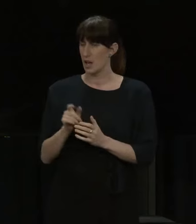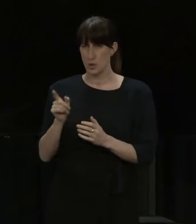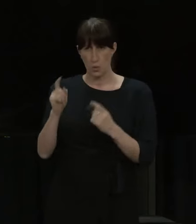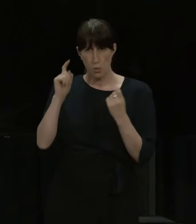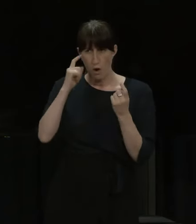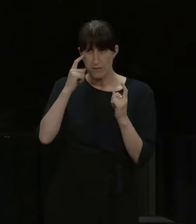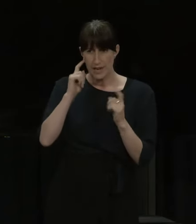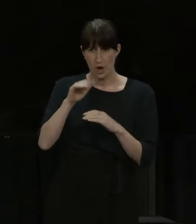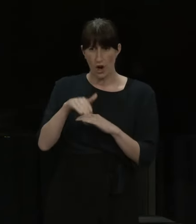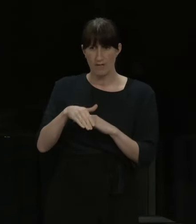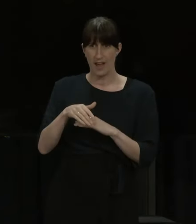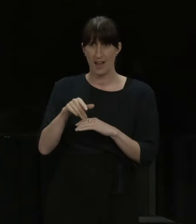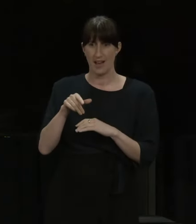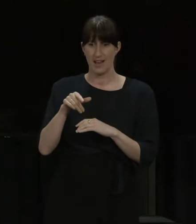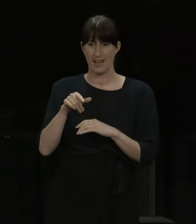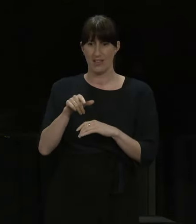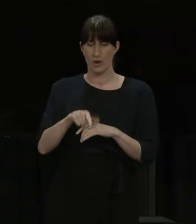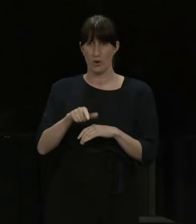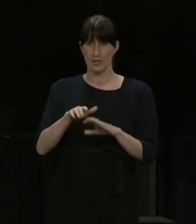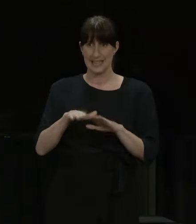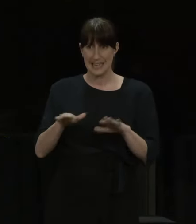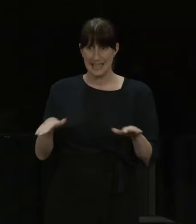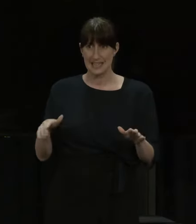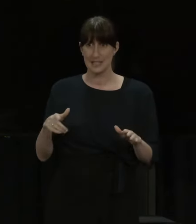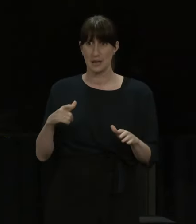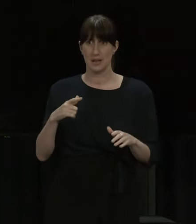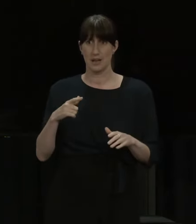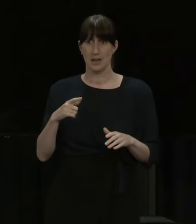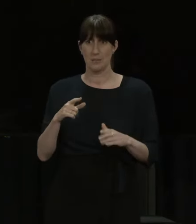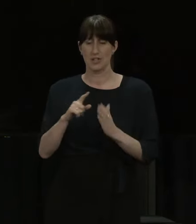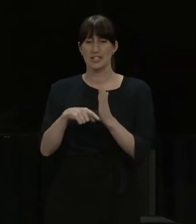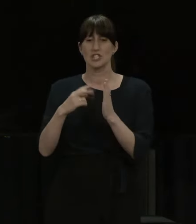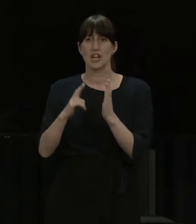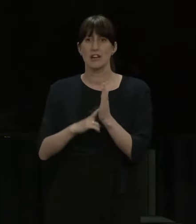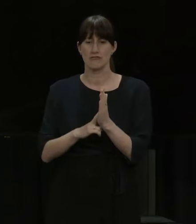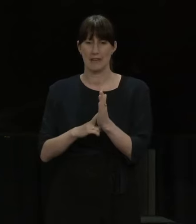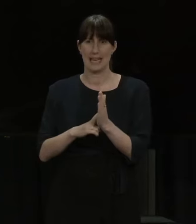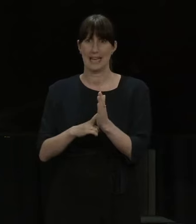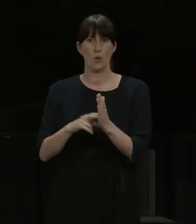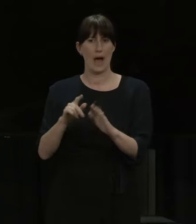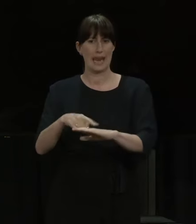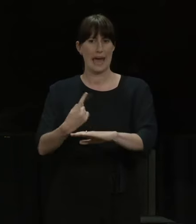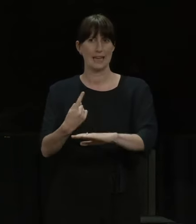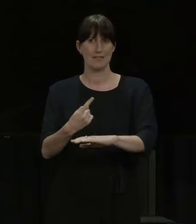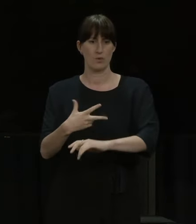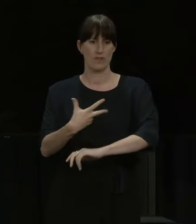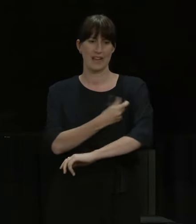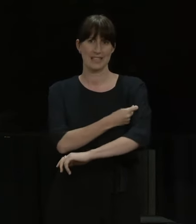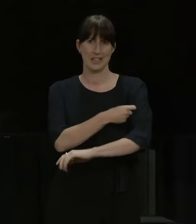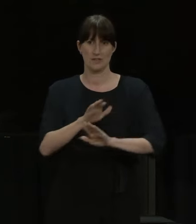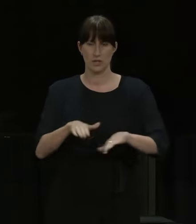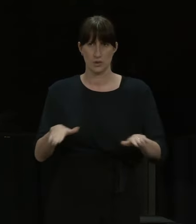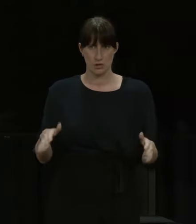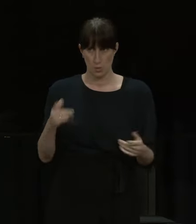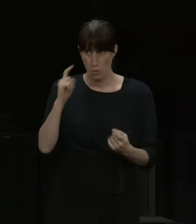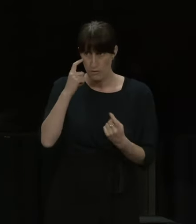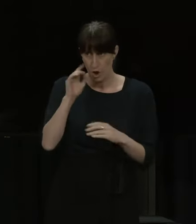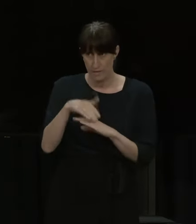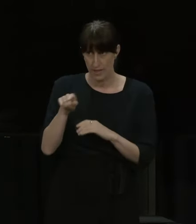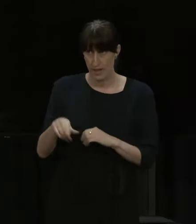And are you comfortable with an inch of January start date for that vaccination rollout? Positive? Look, I'm